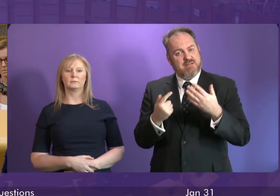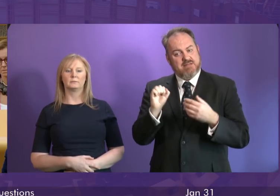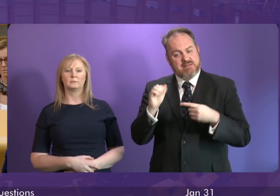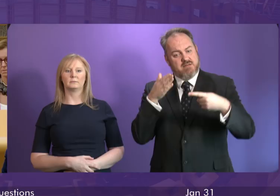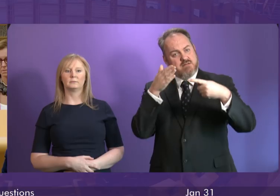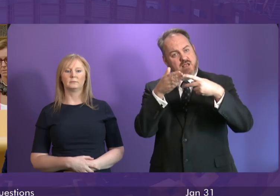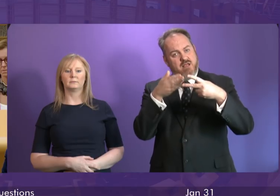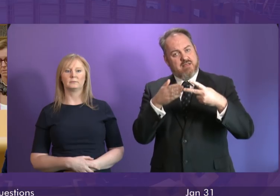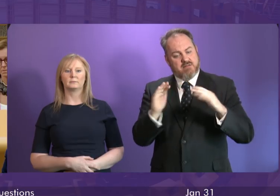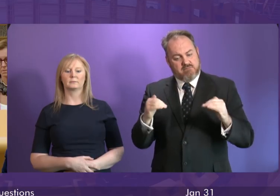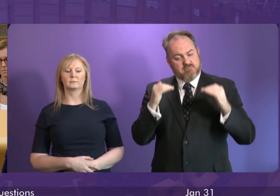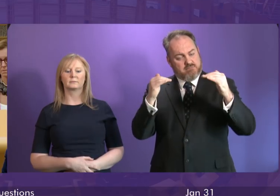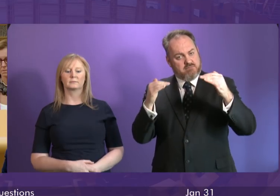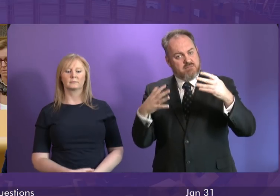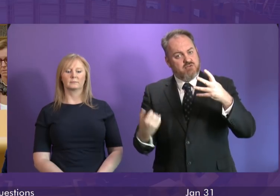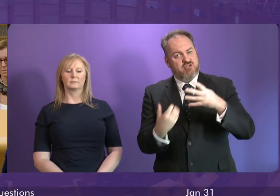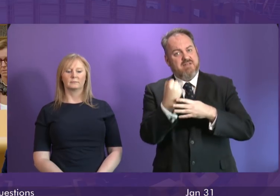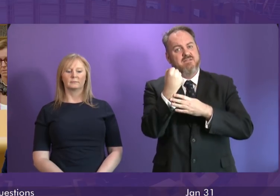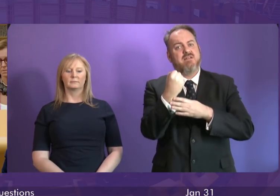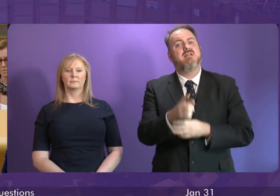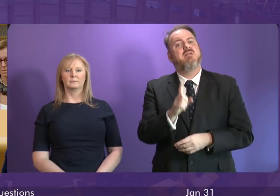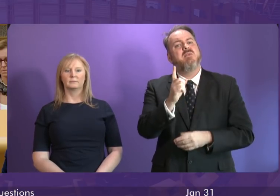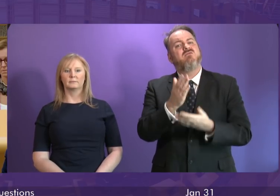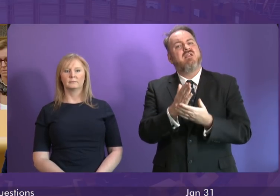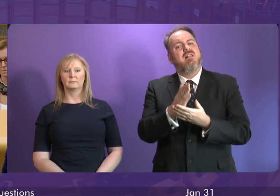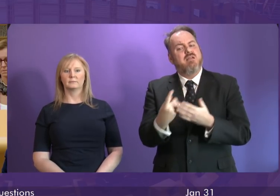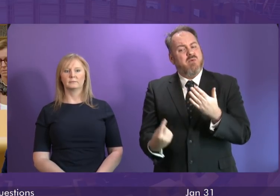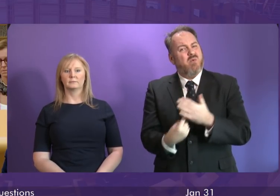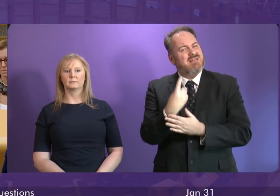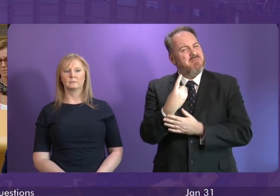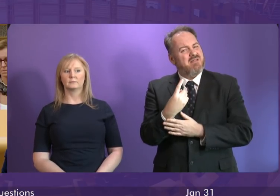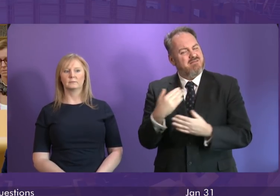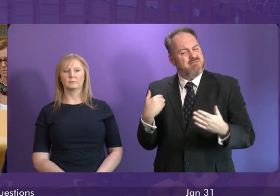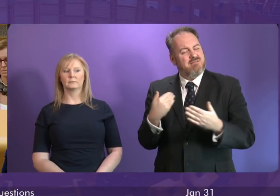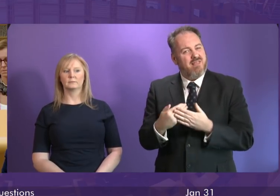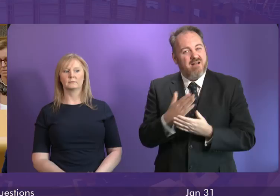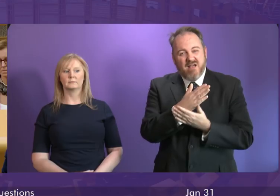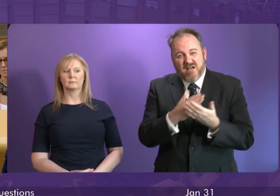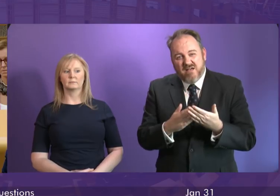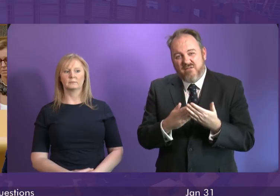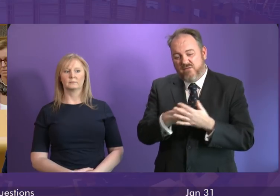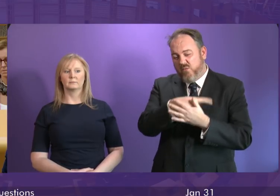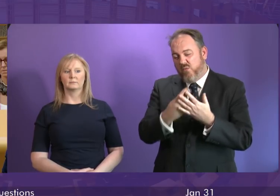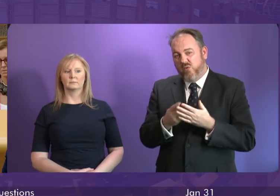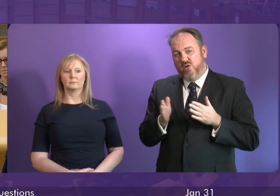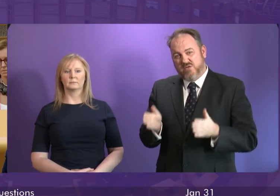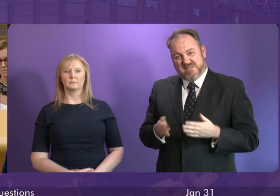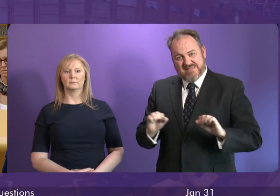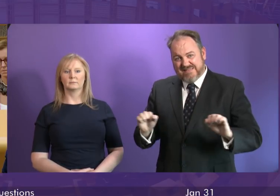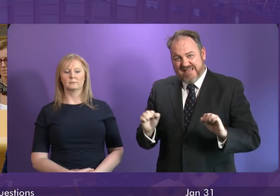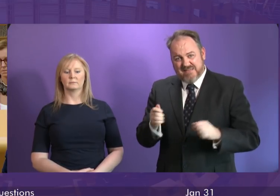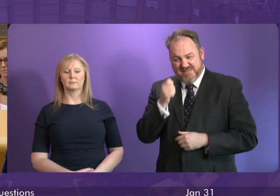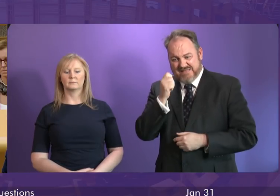it had been set. But the question remains, is it the case, as has been reported, that around half of Scotland's hospitals have not been